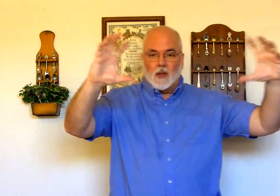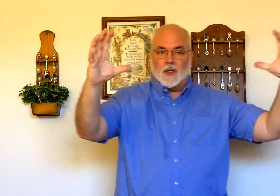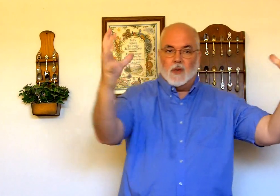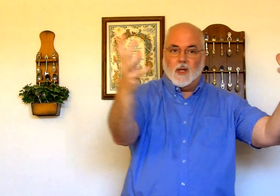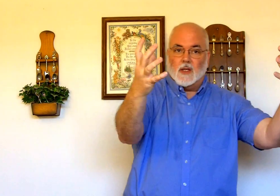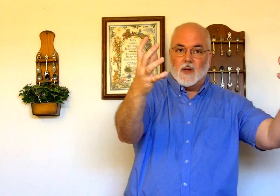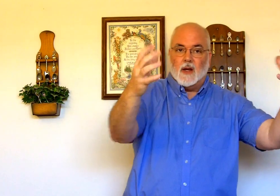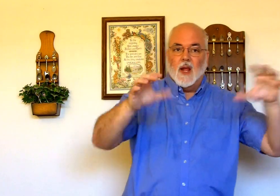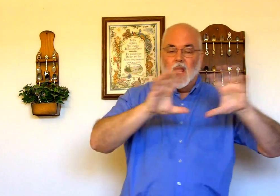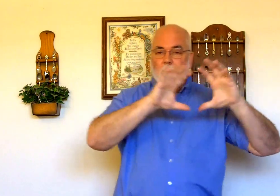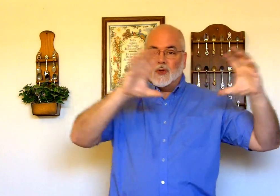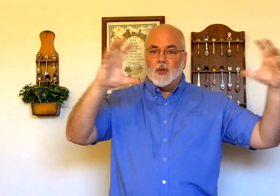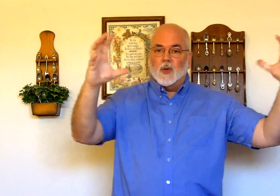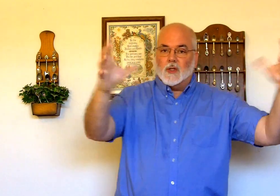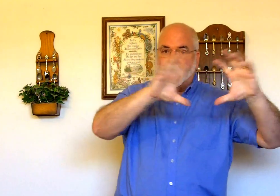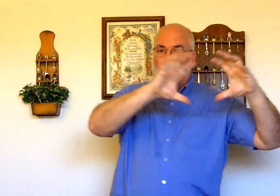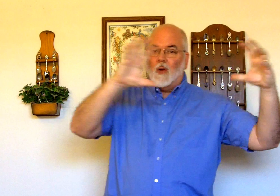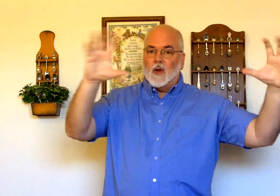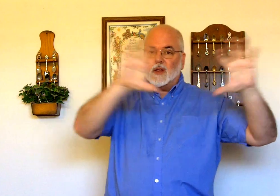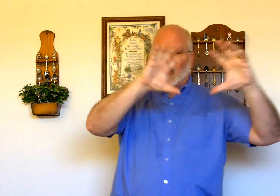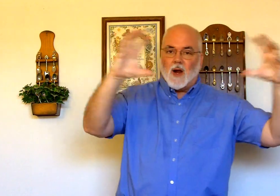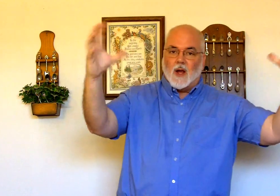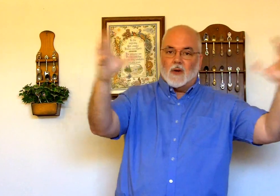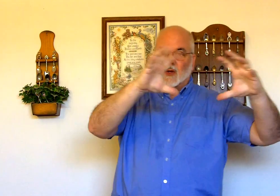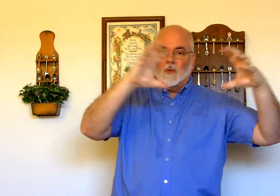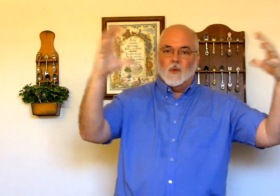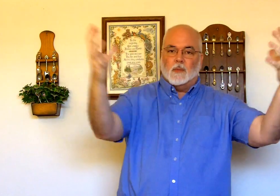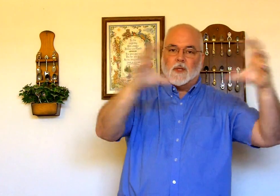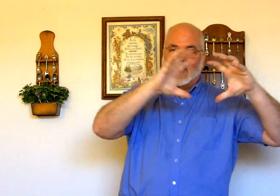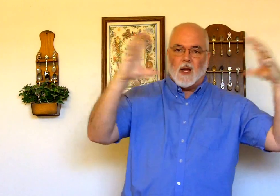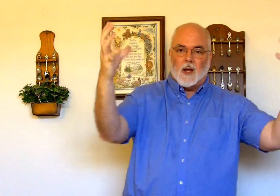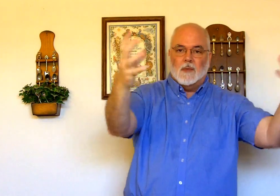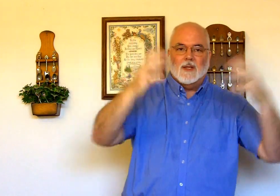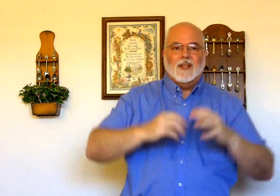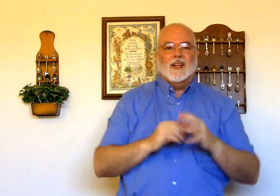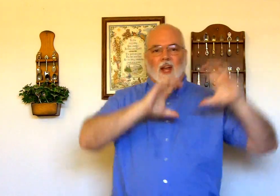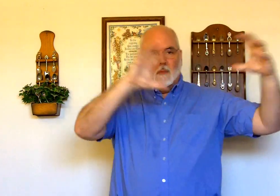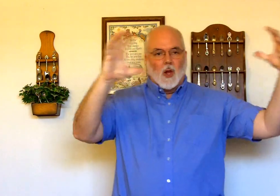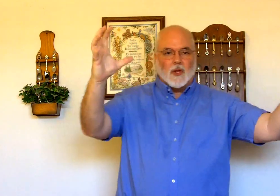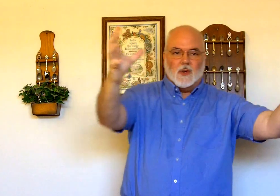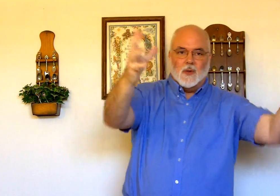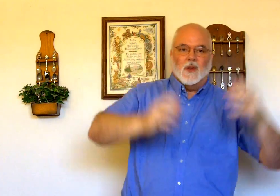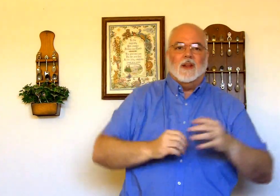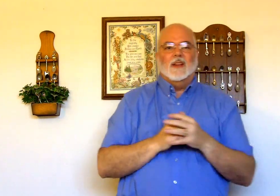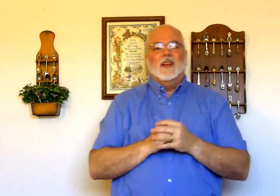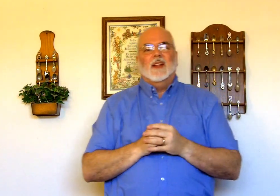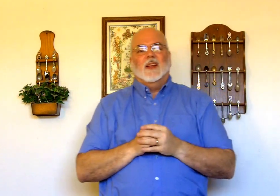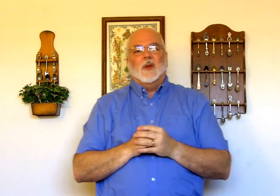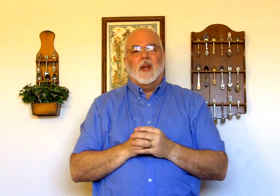multitude is, right? A multitude is a throng is a crowd is a group is a mob and a multitude. Okay?